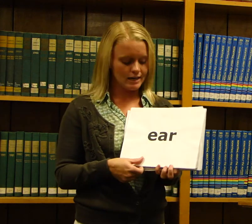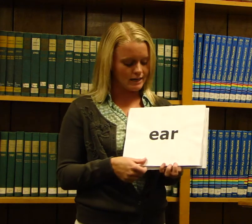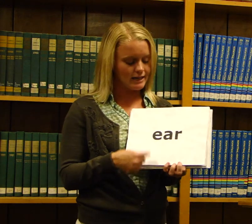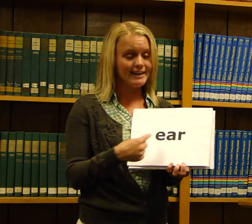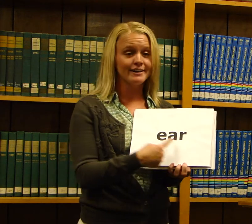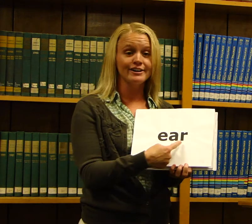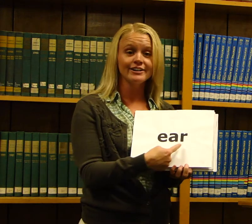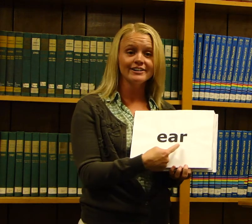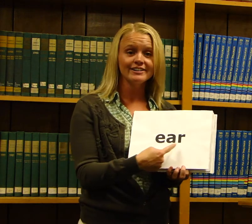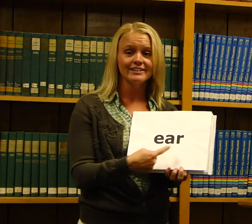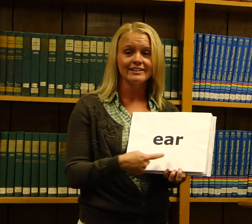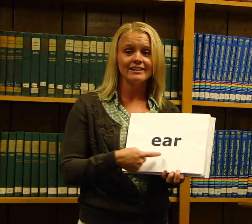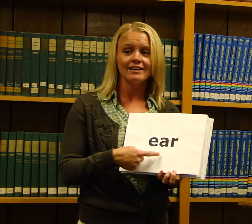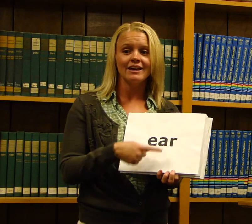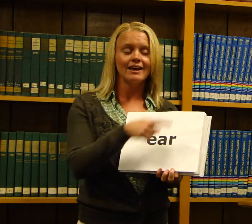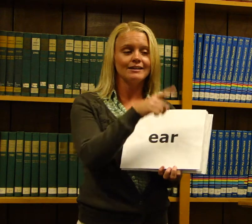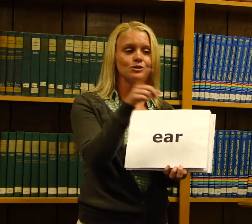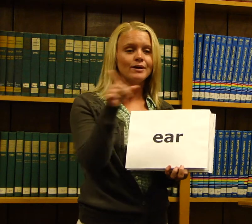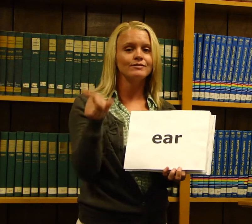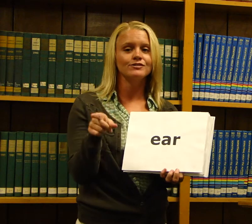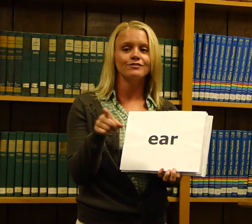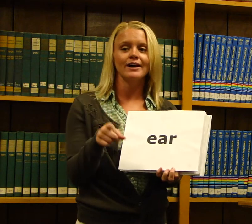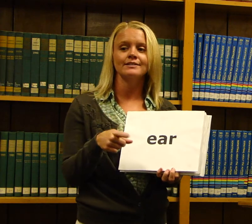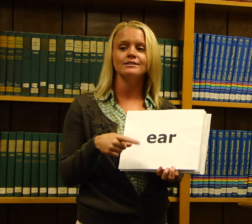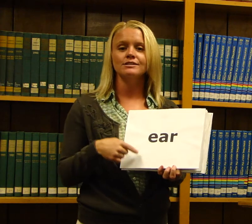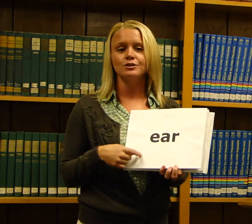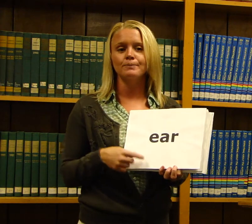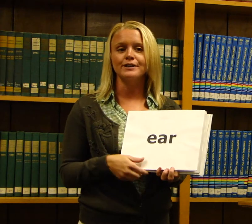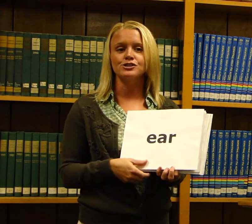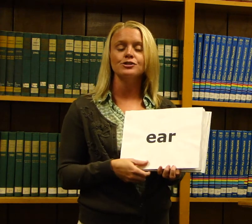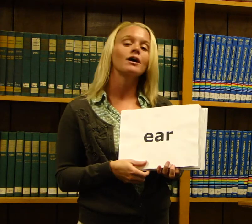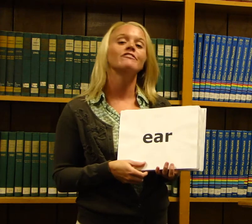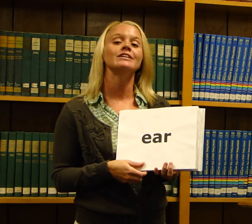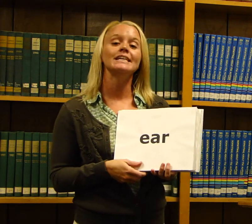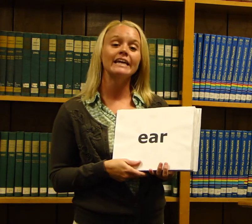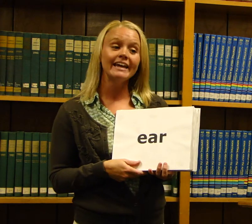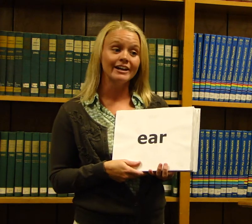ear and you have to find your picture of an ear.